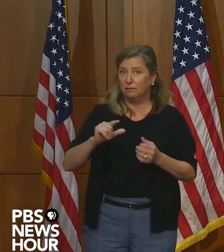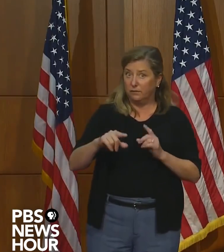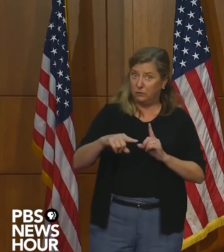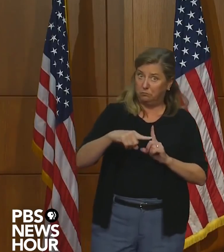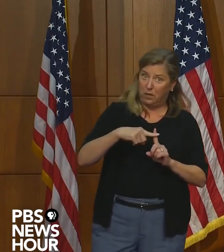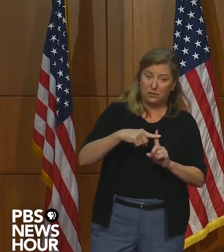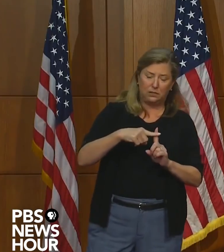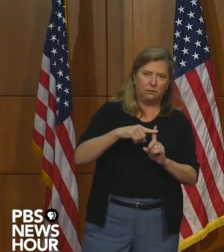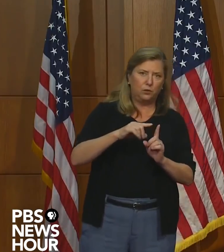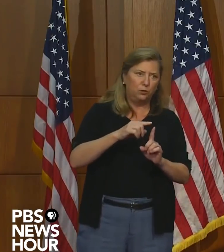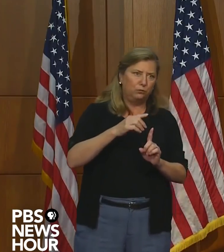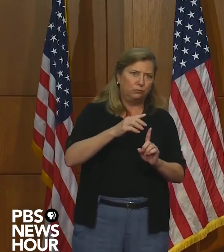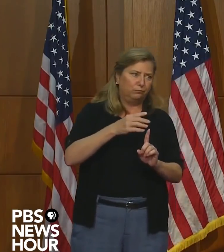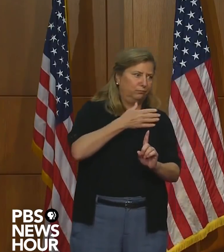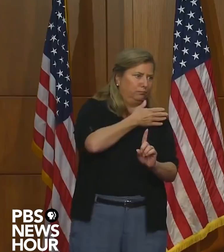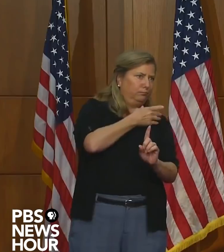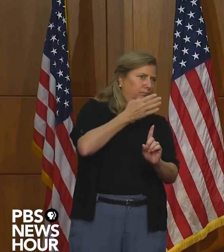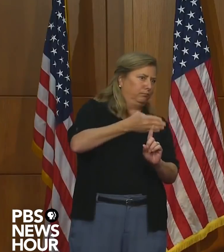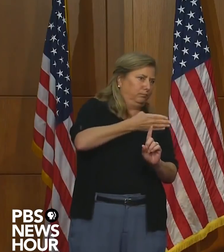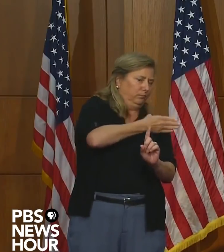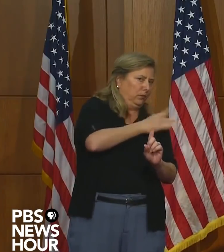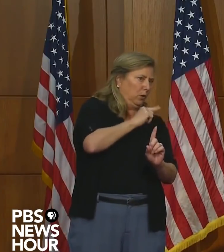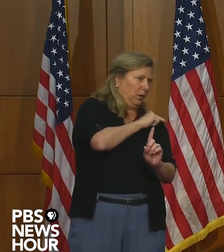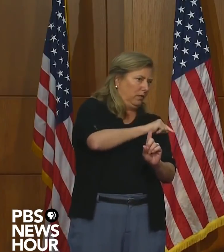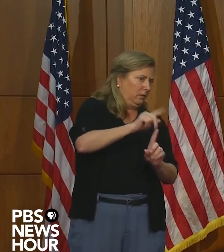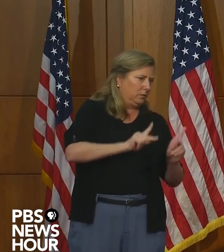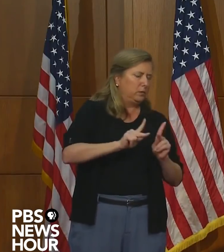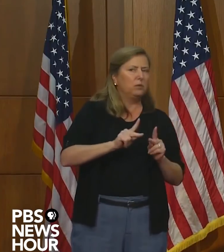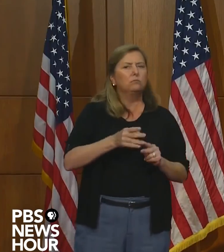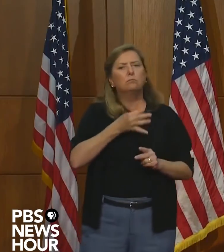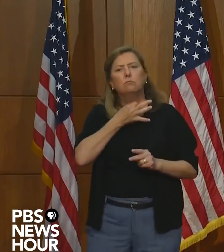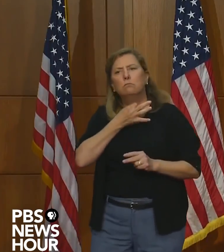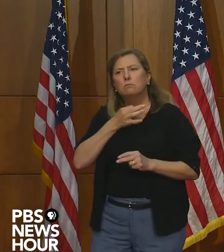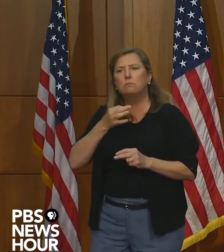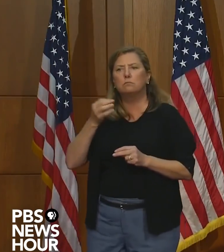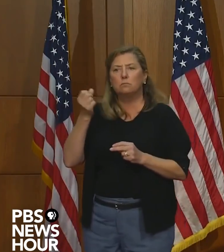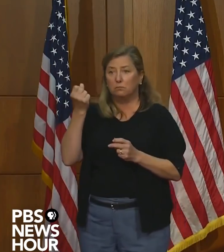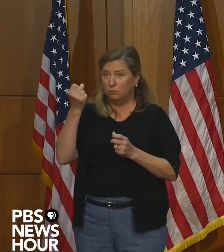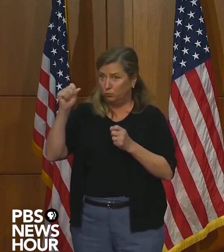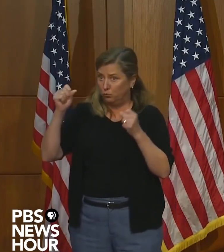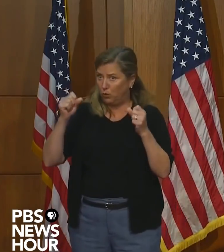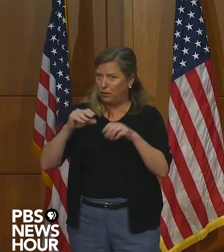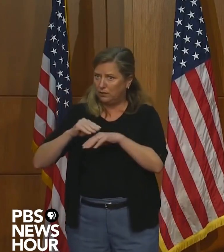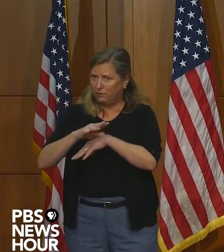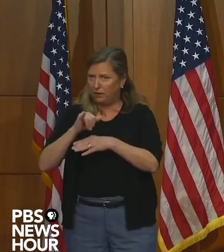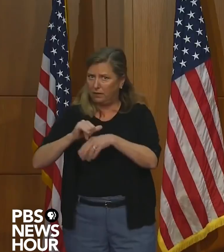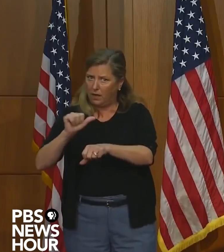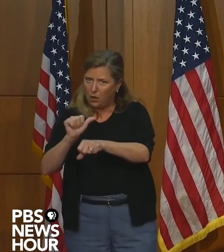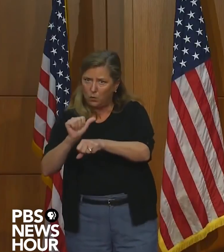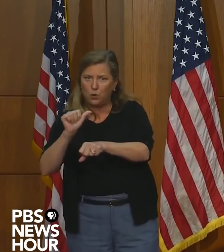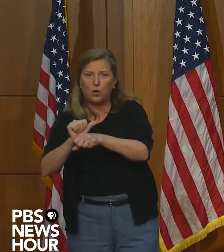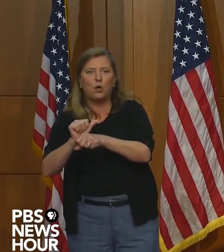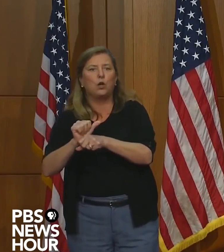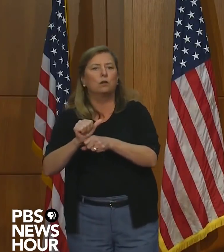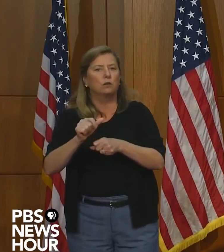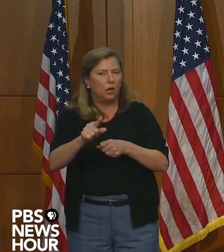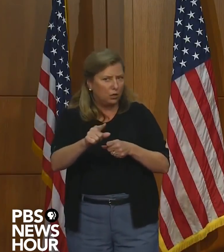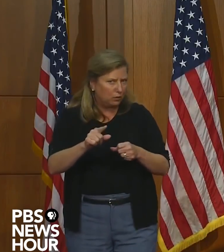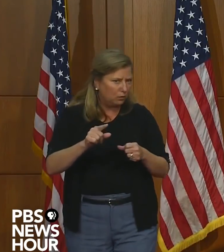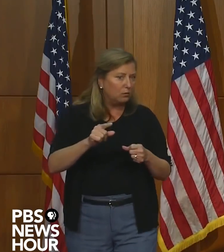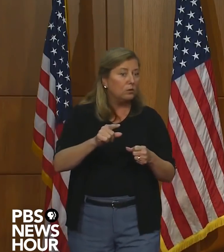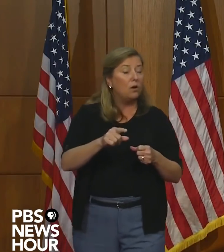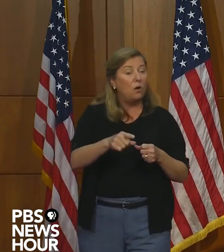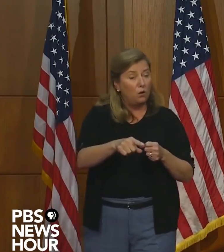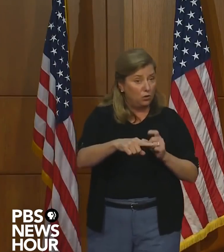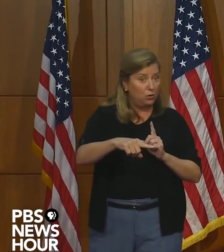the recent protests have affected that work, and if questions, um, they're asking people who tested